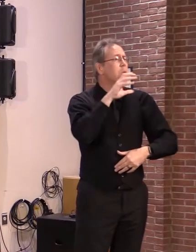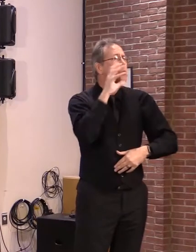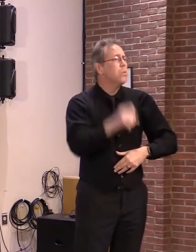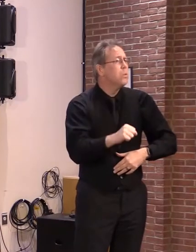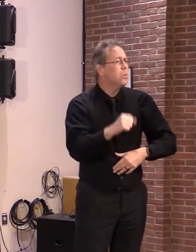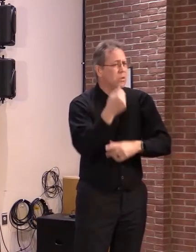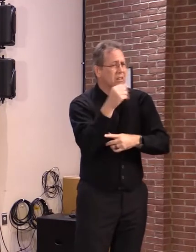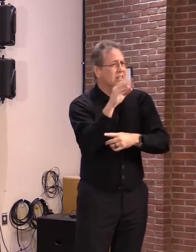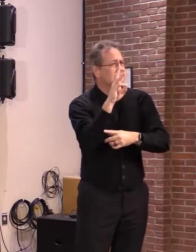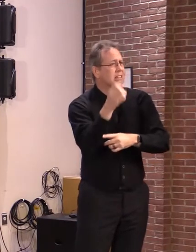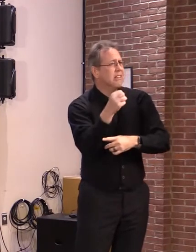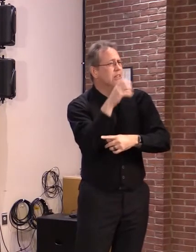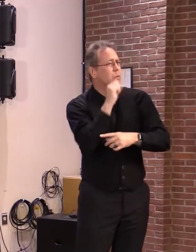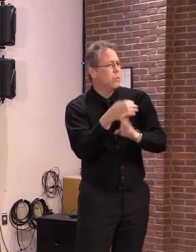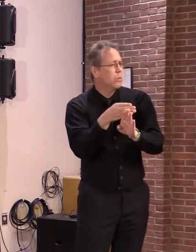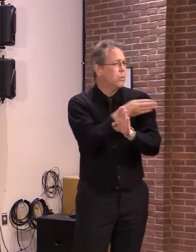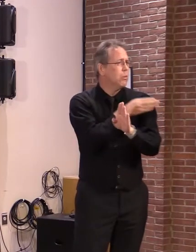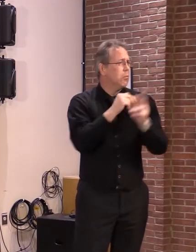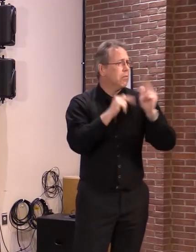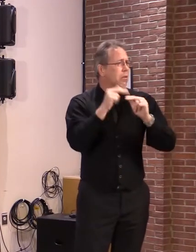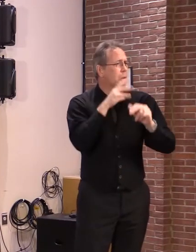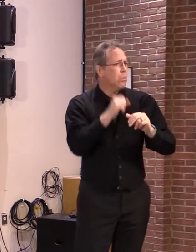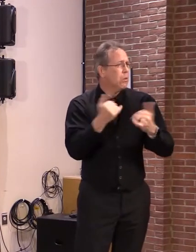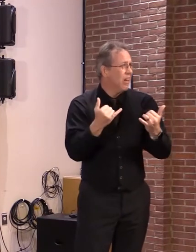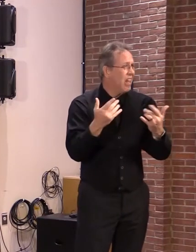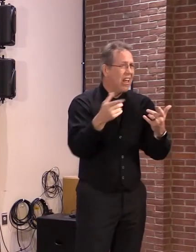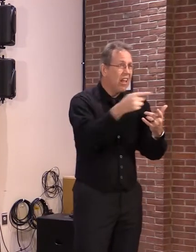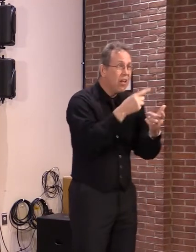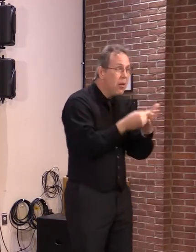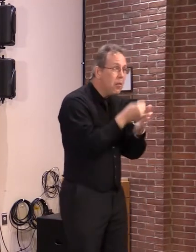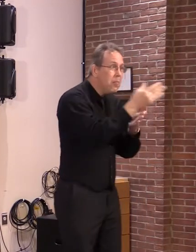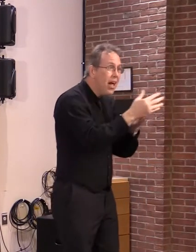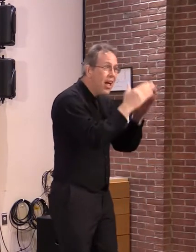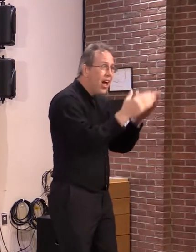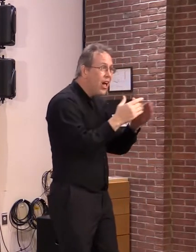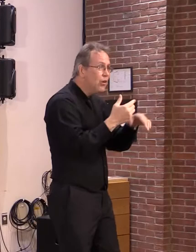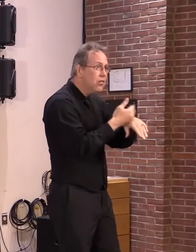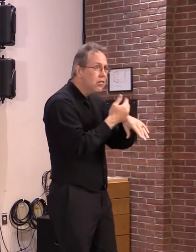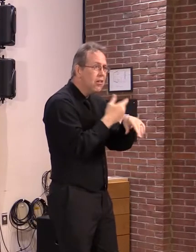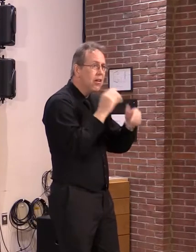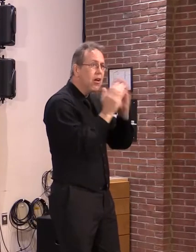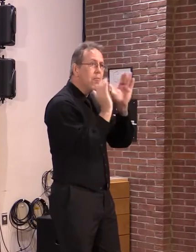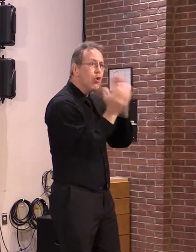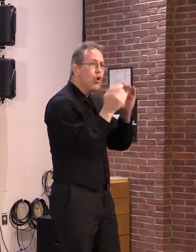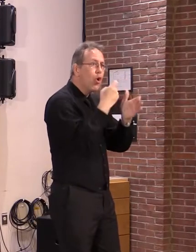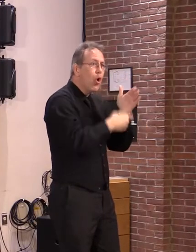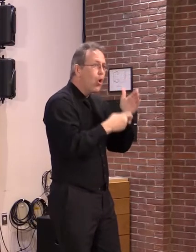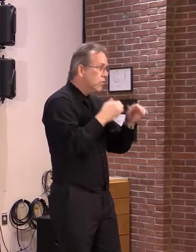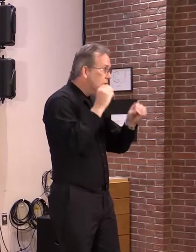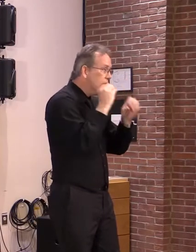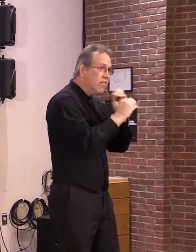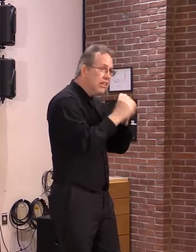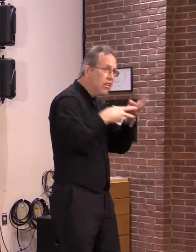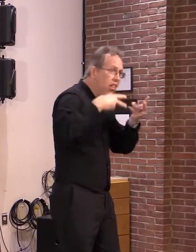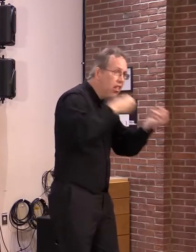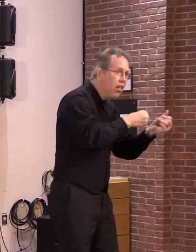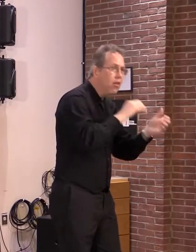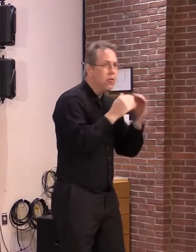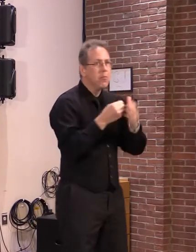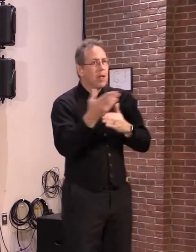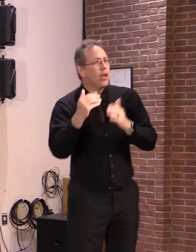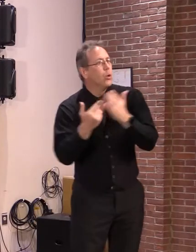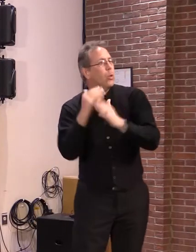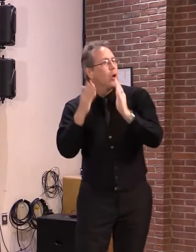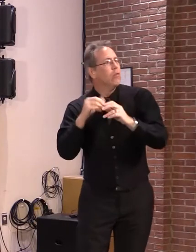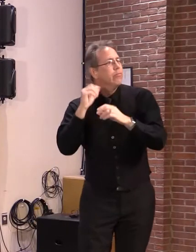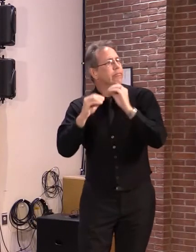older houses is twice as much per square foot than new construction in other parts of the country. It would appear the